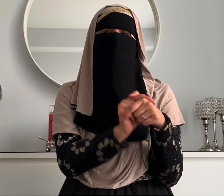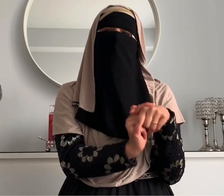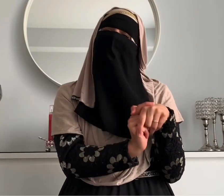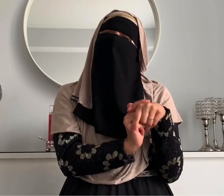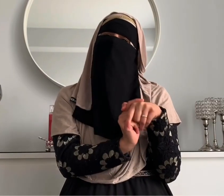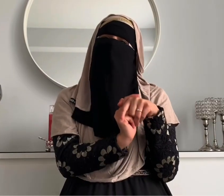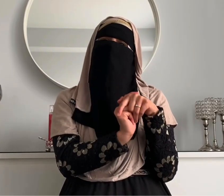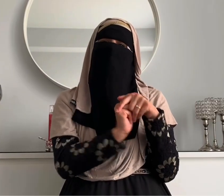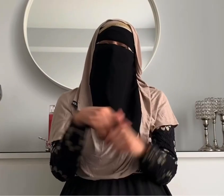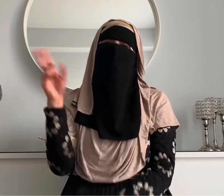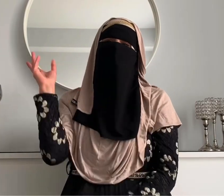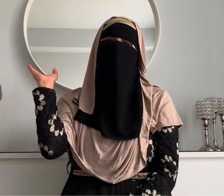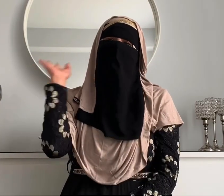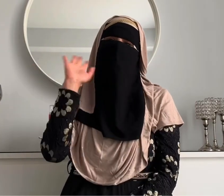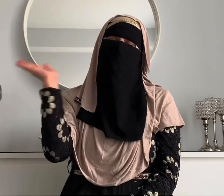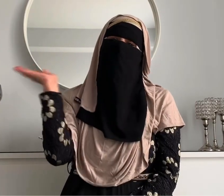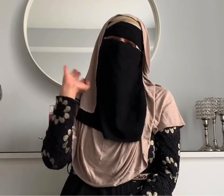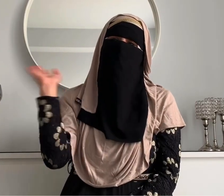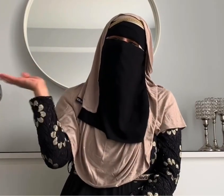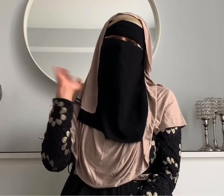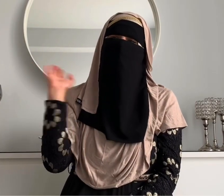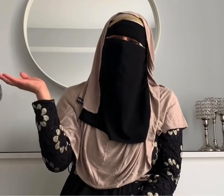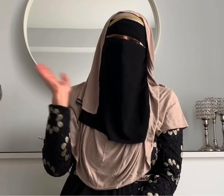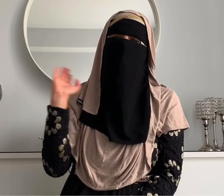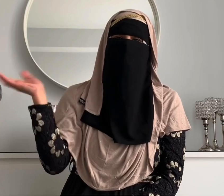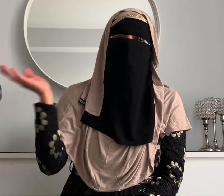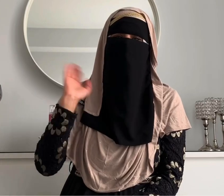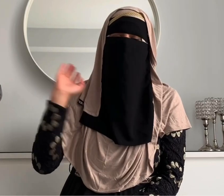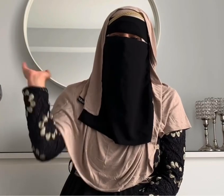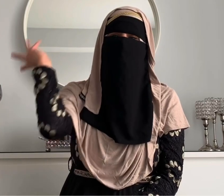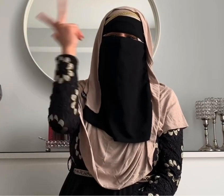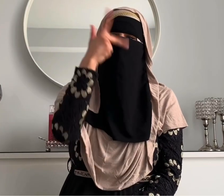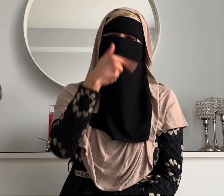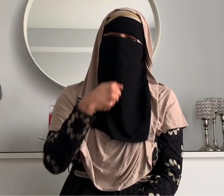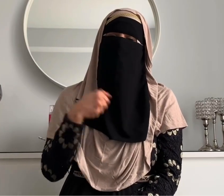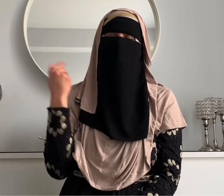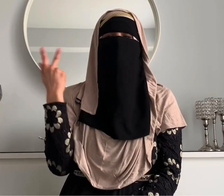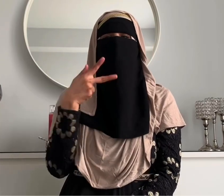until next time assalamualaikum warahmatullahi iwabarakatuhu peace